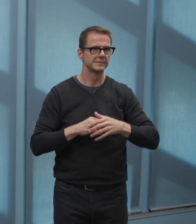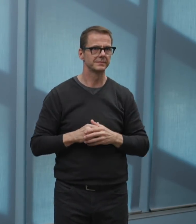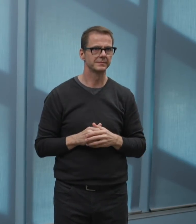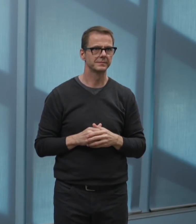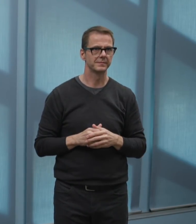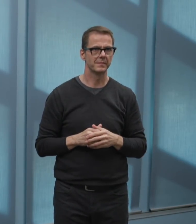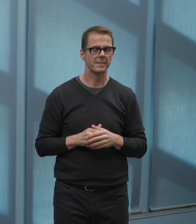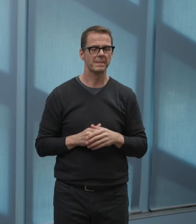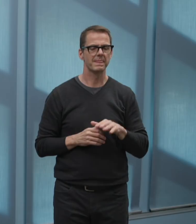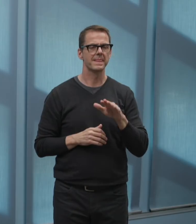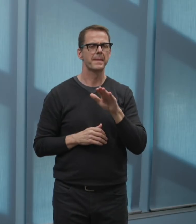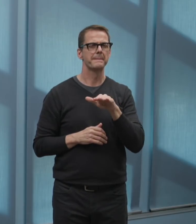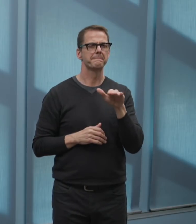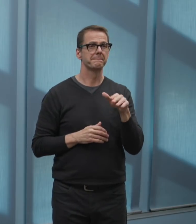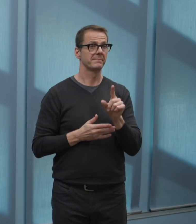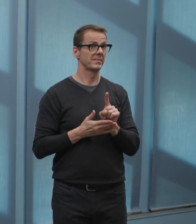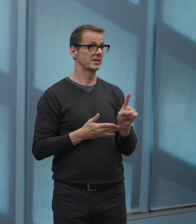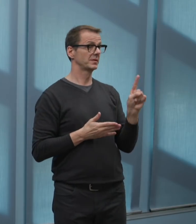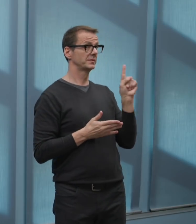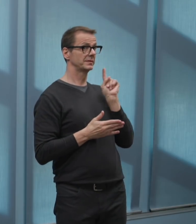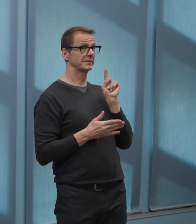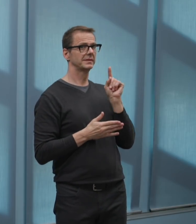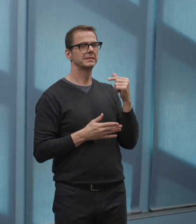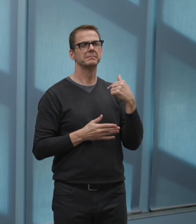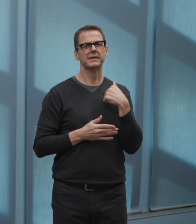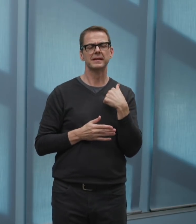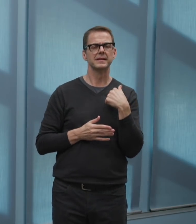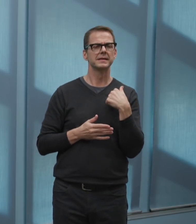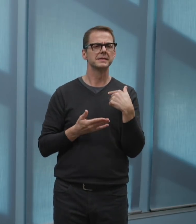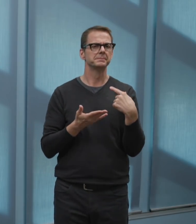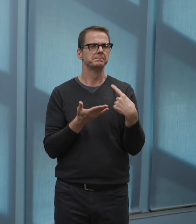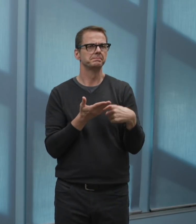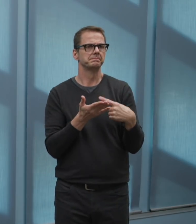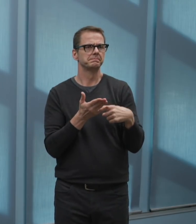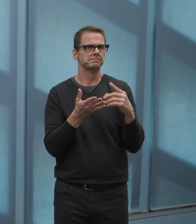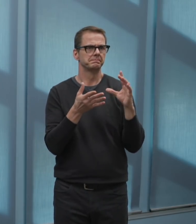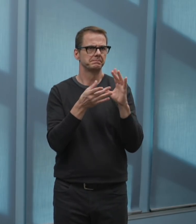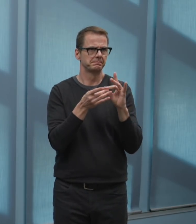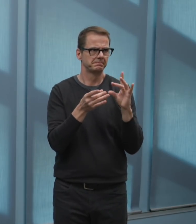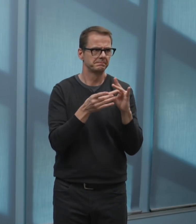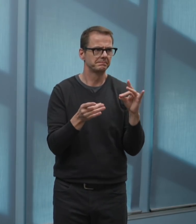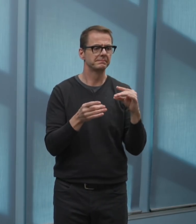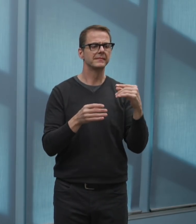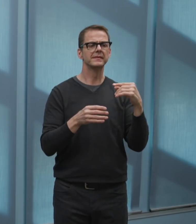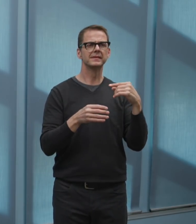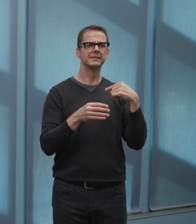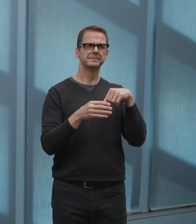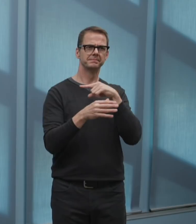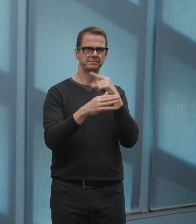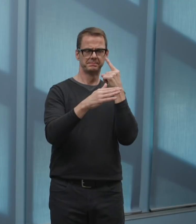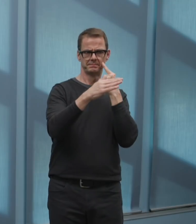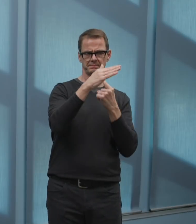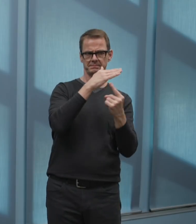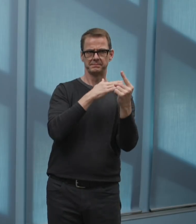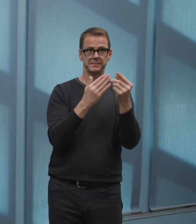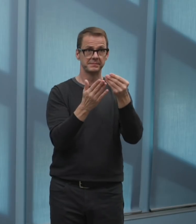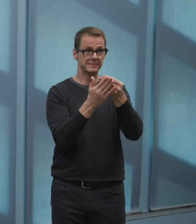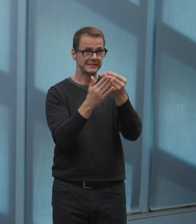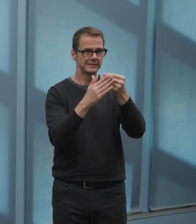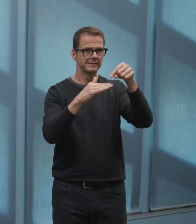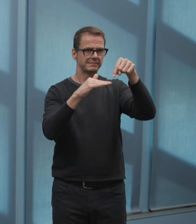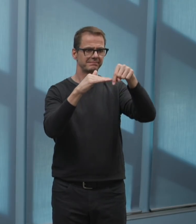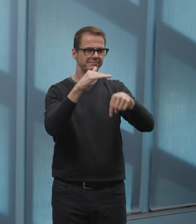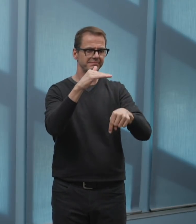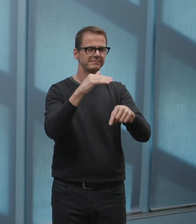estimated that the city's budget shortfall is 164 million due to a combination of lower